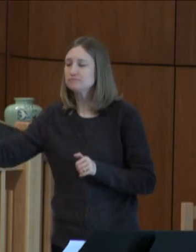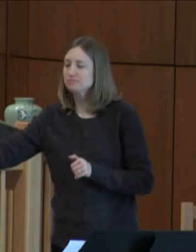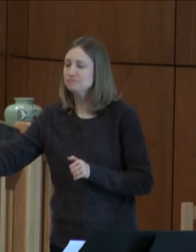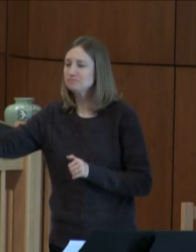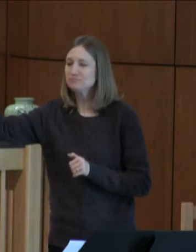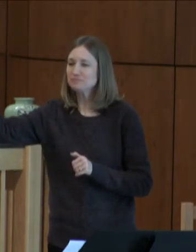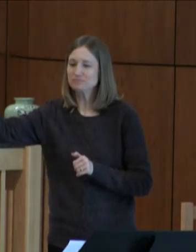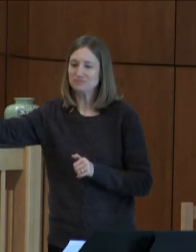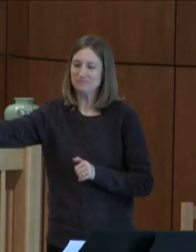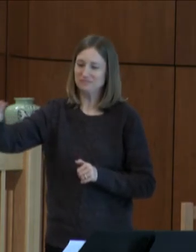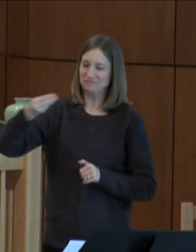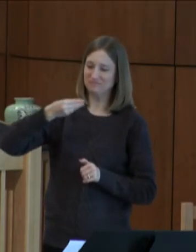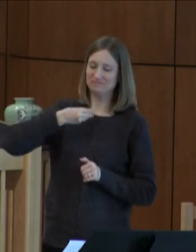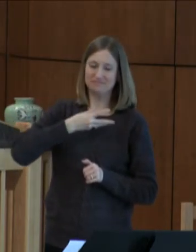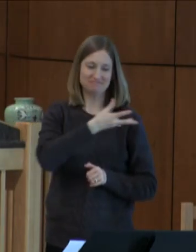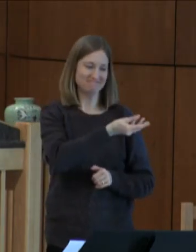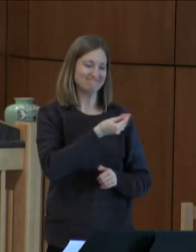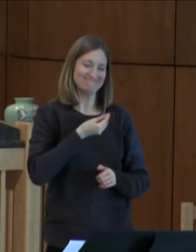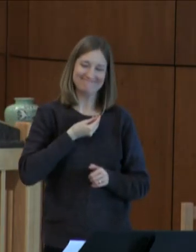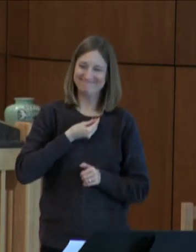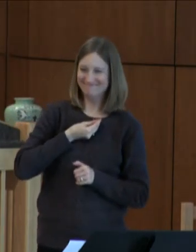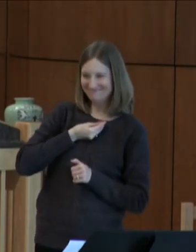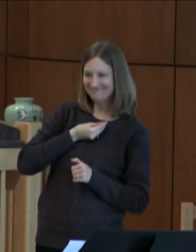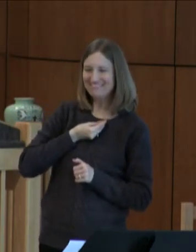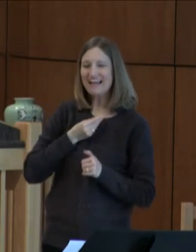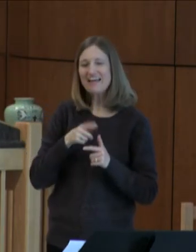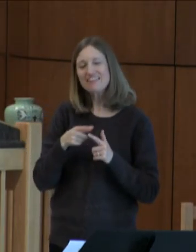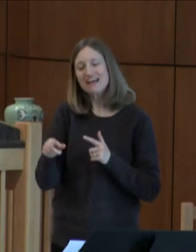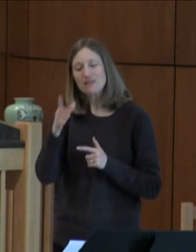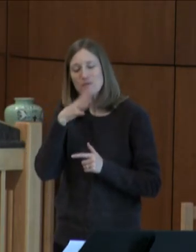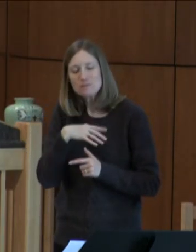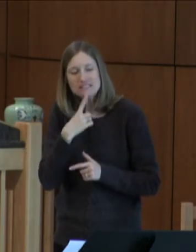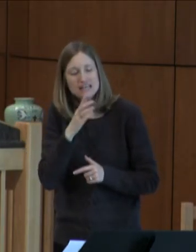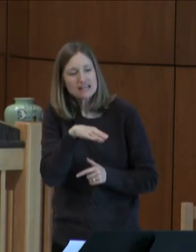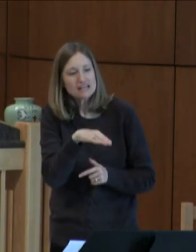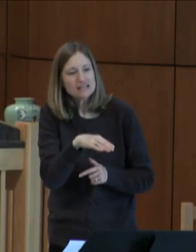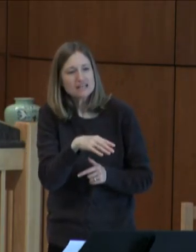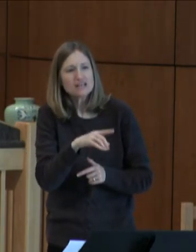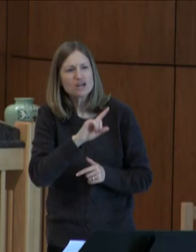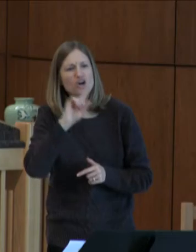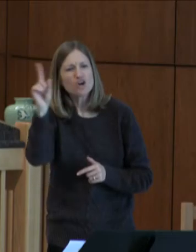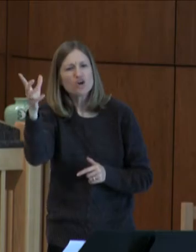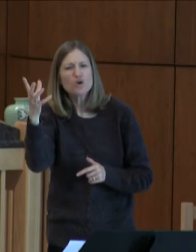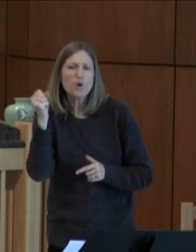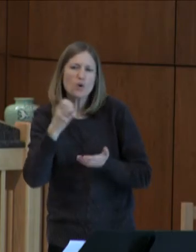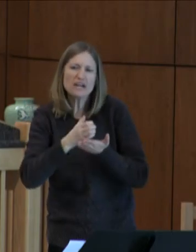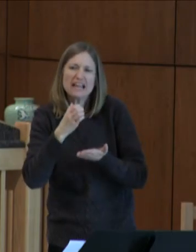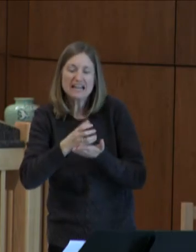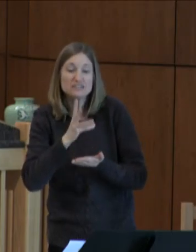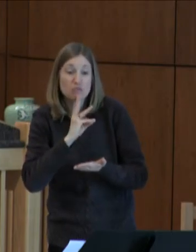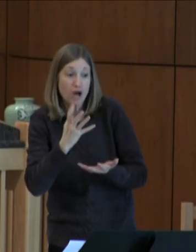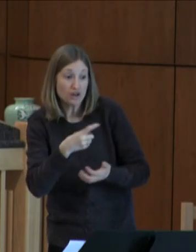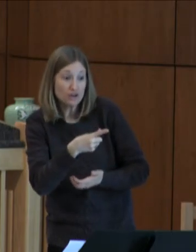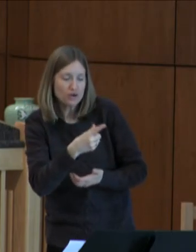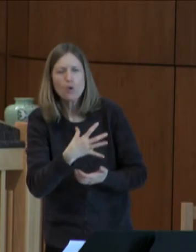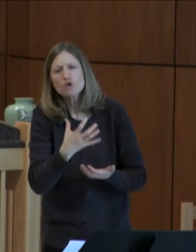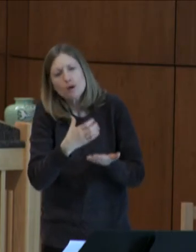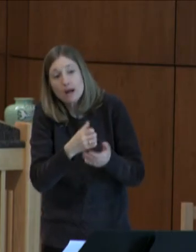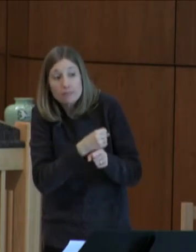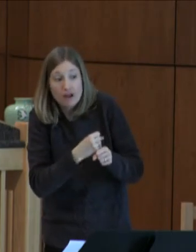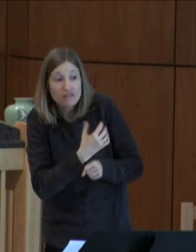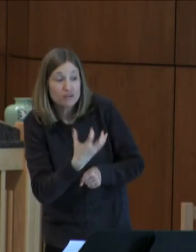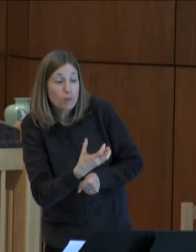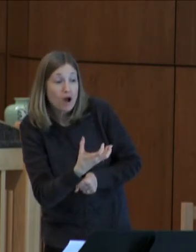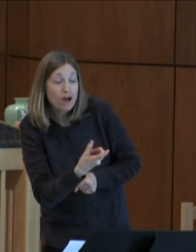and gave that to me. And then she said, why don't you go get yourself a glass of water or a cup of coffee?